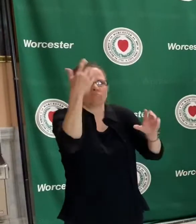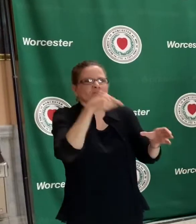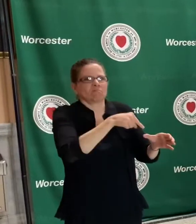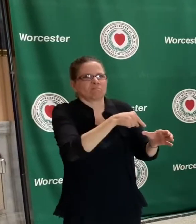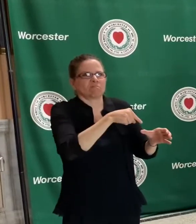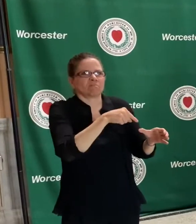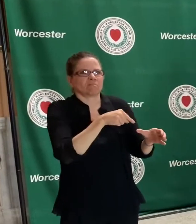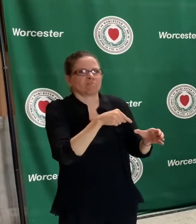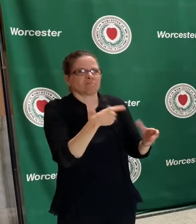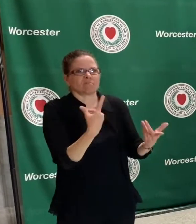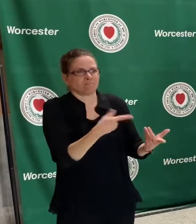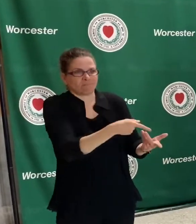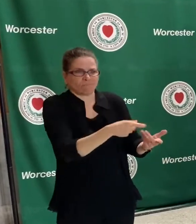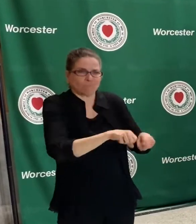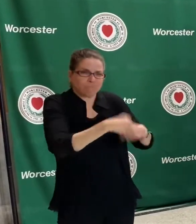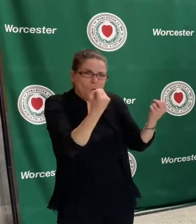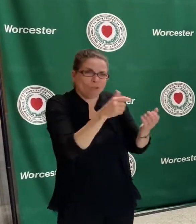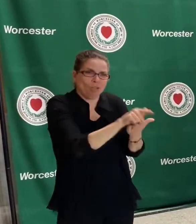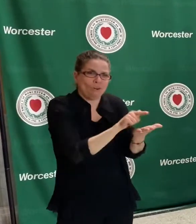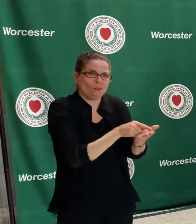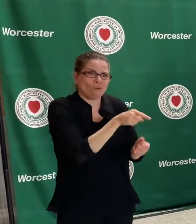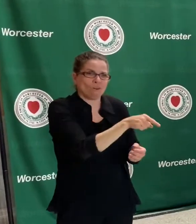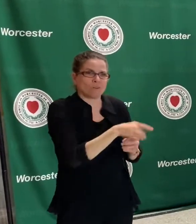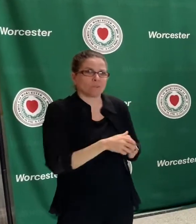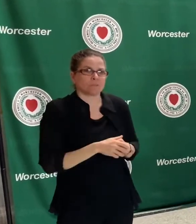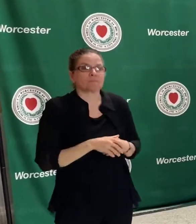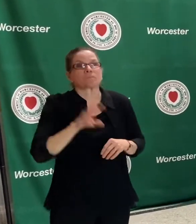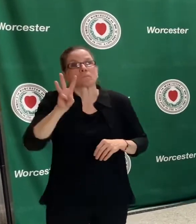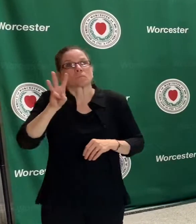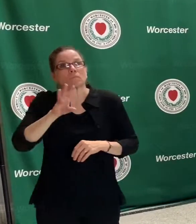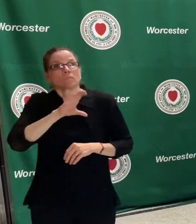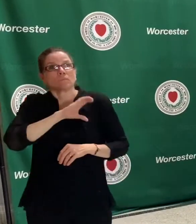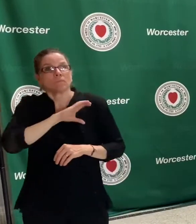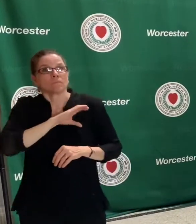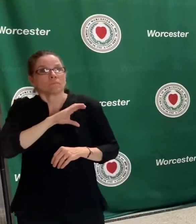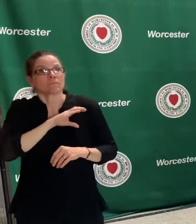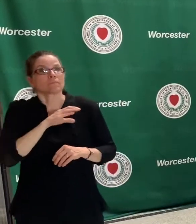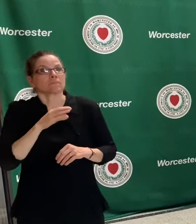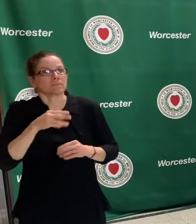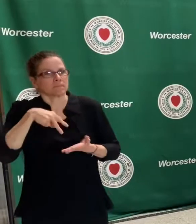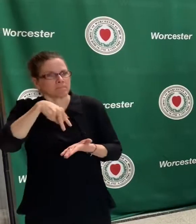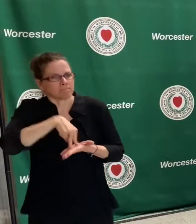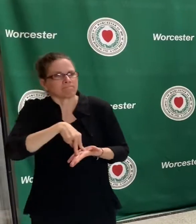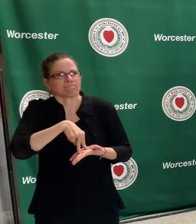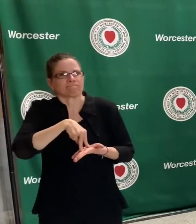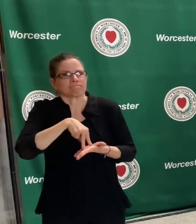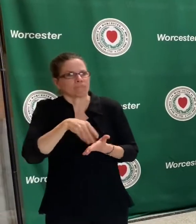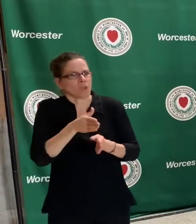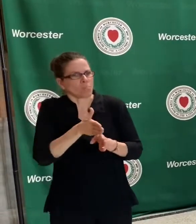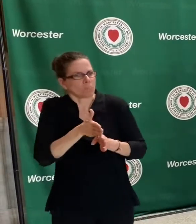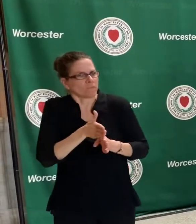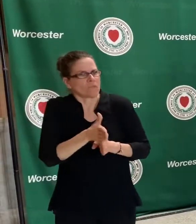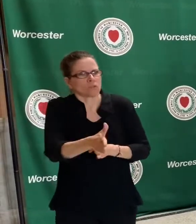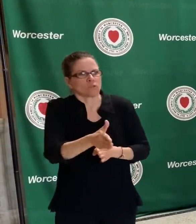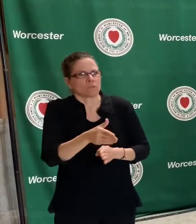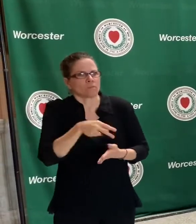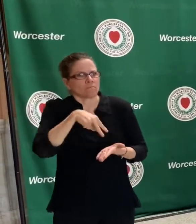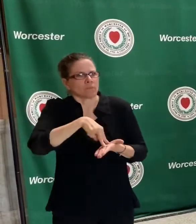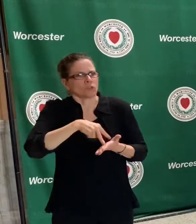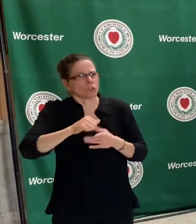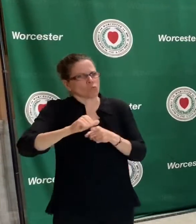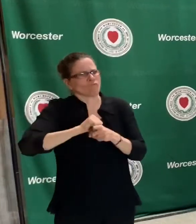and a Worcester Police Department that acted with great restraint, great professionalism, well-trained,